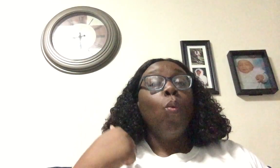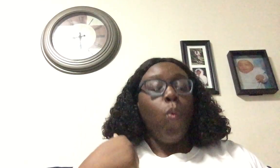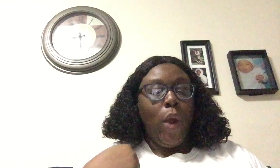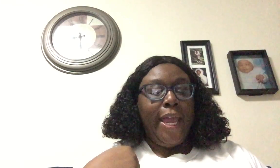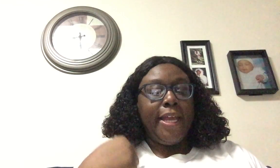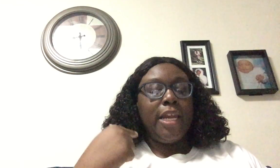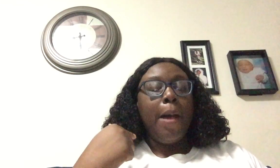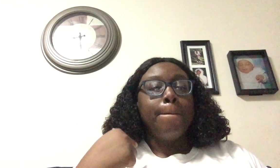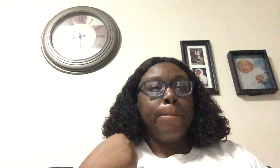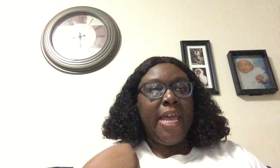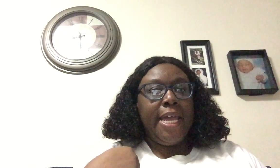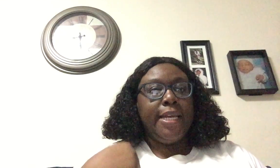Win, pin.